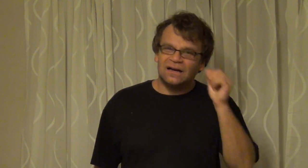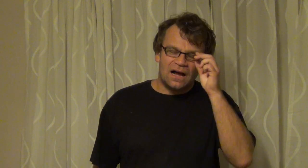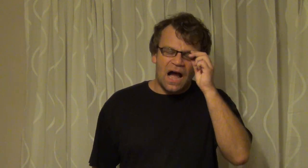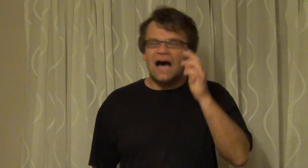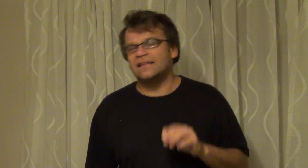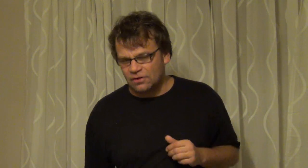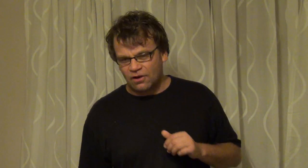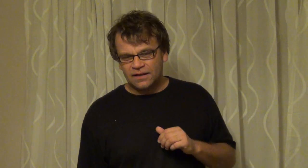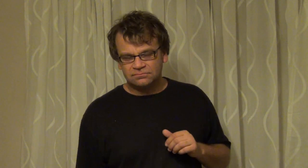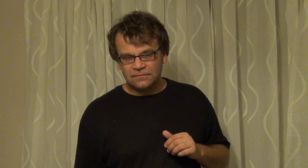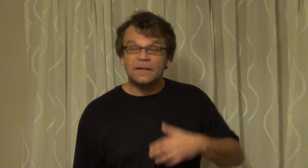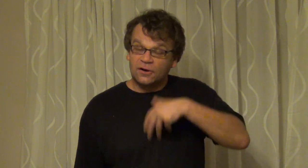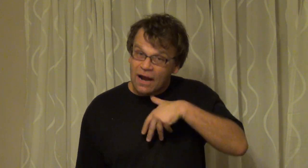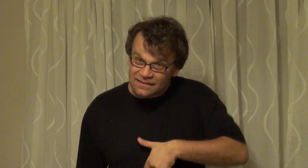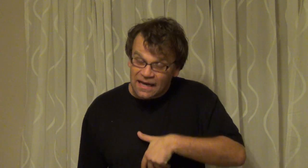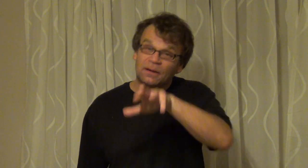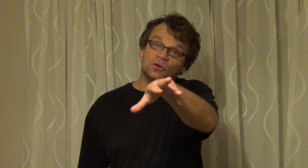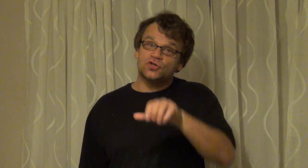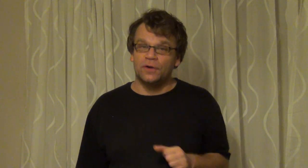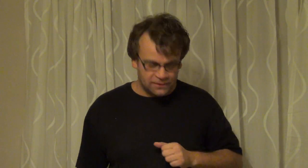I hardly ever cry I mean I cry inside but I don't show it